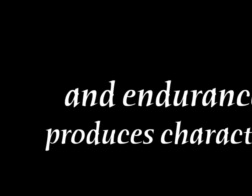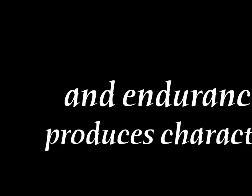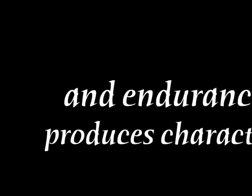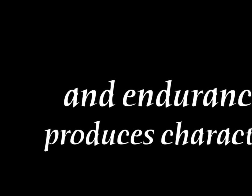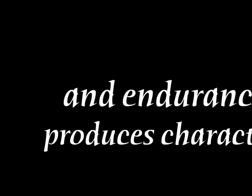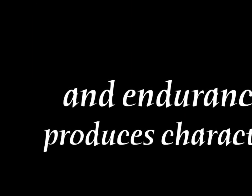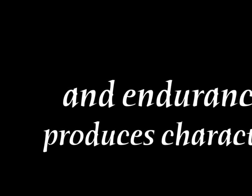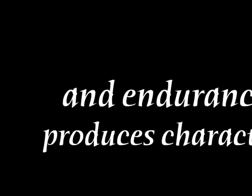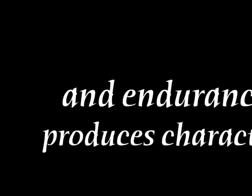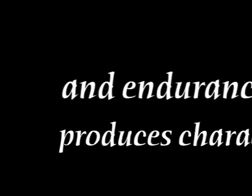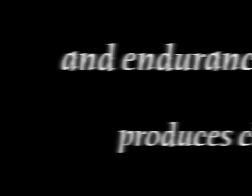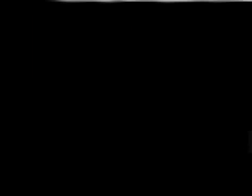character.